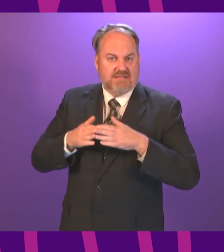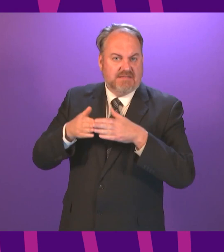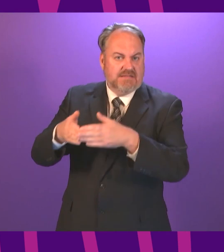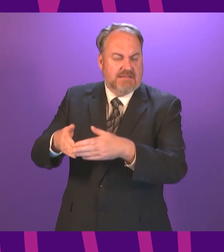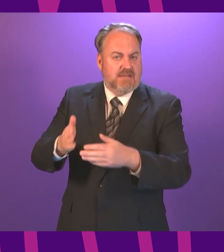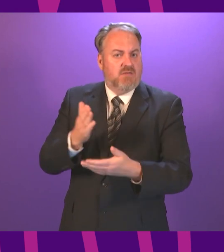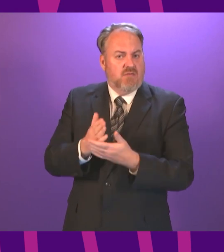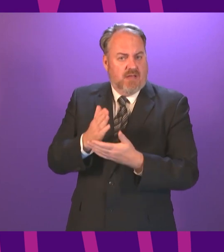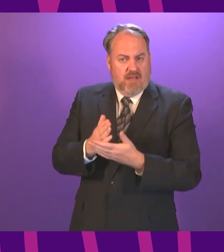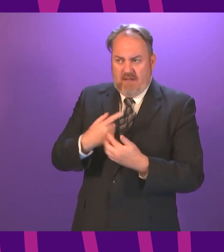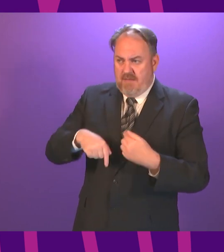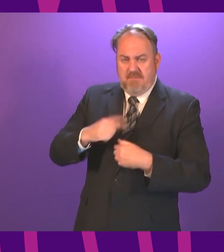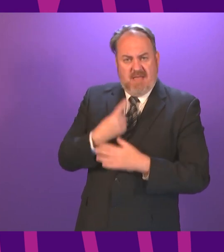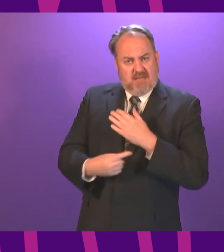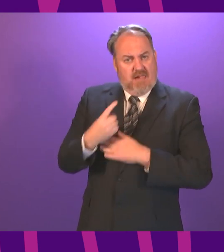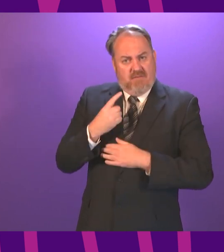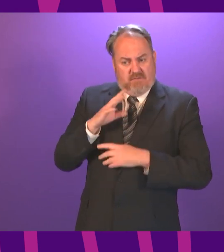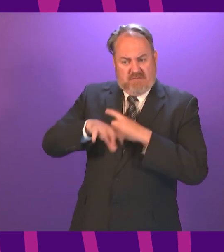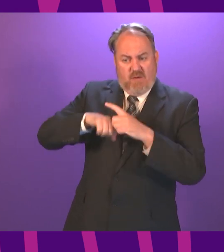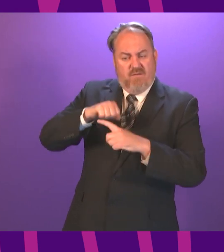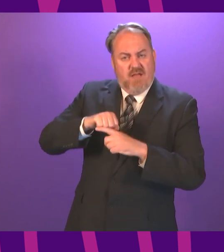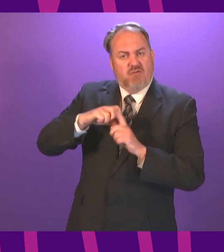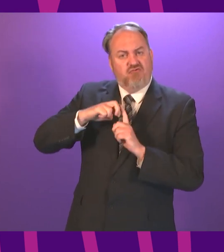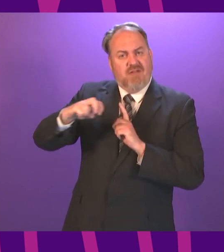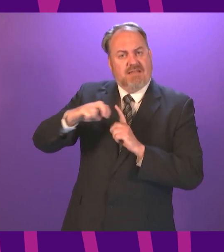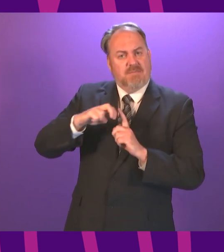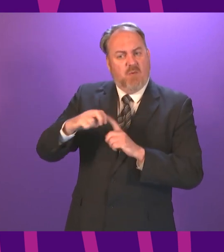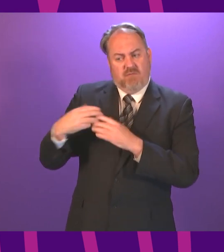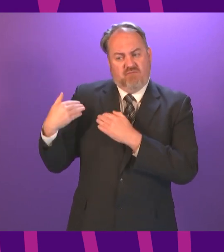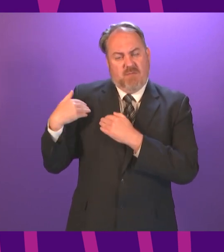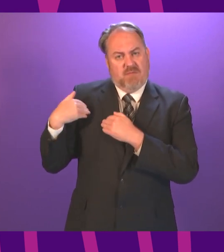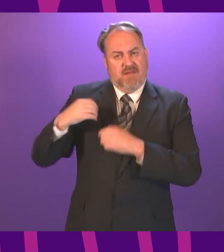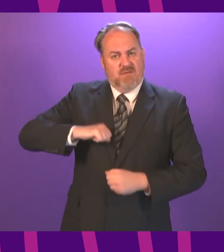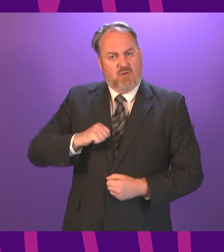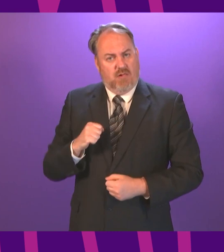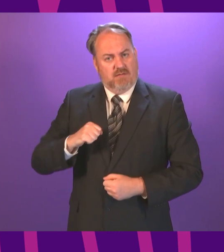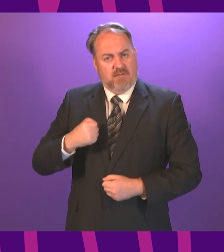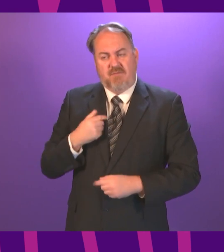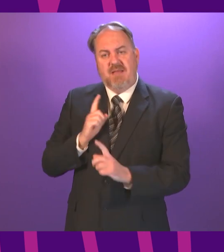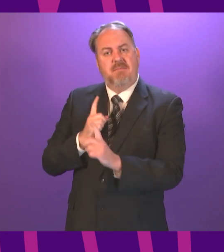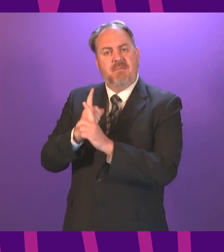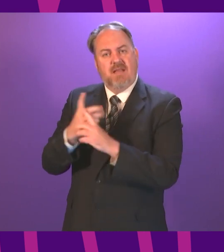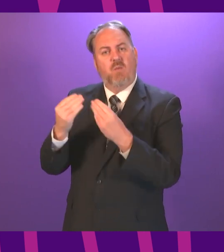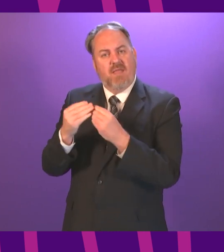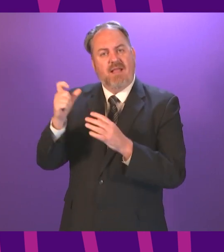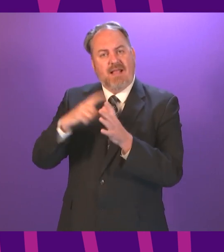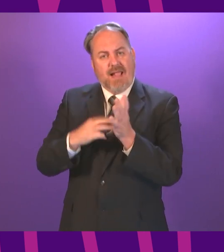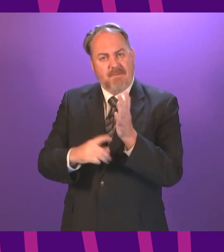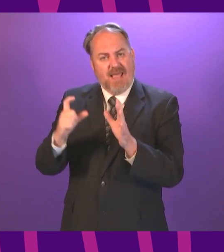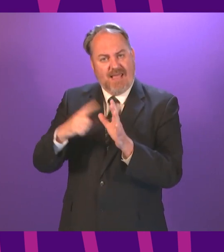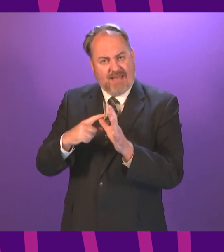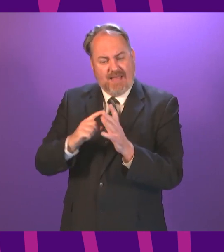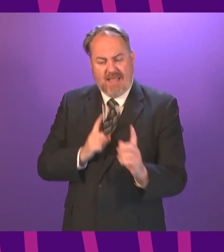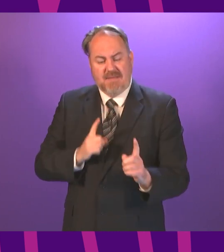Minister for Transport, I have very much prioritised these issues. I have already met with CALMAC reps and with local MSPs, including Dr